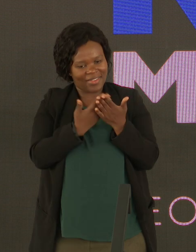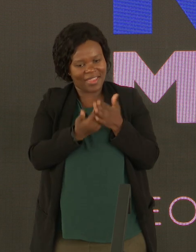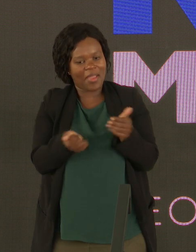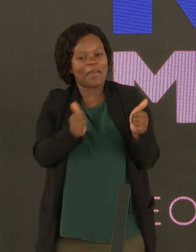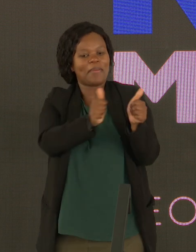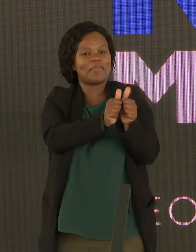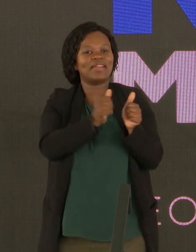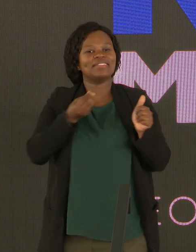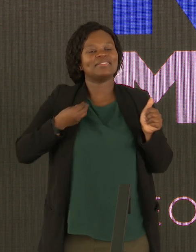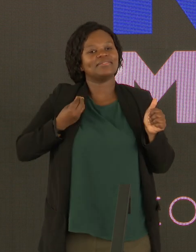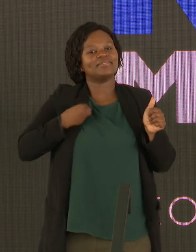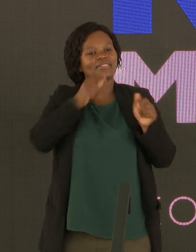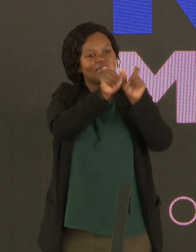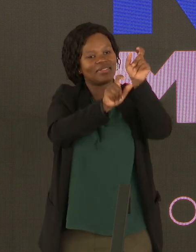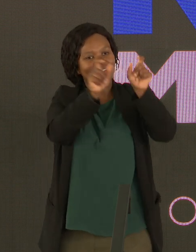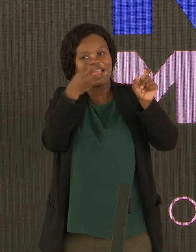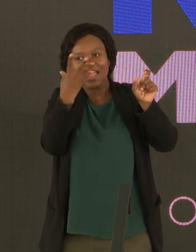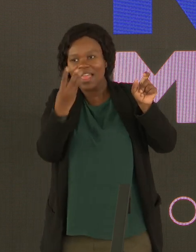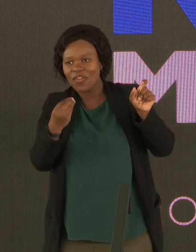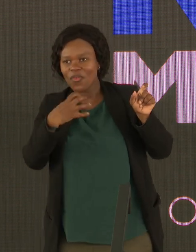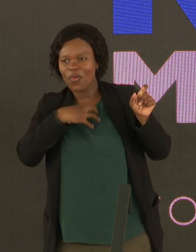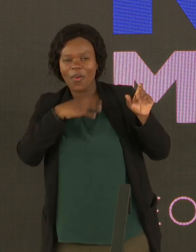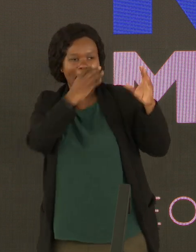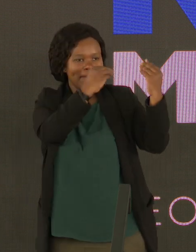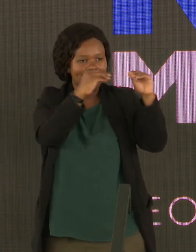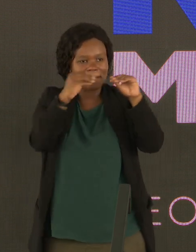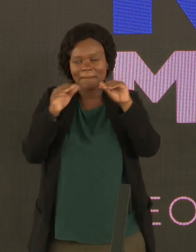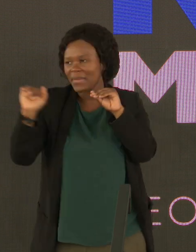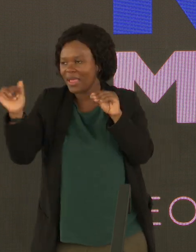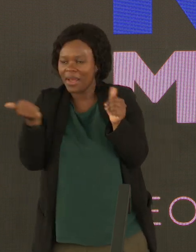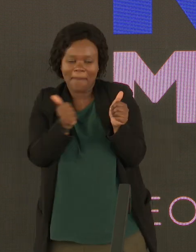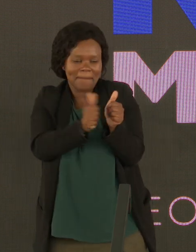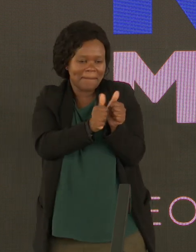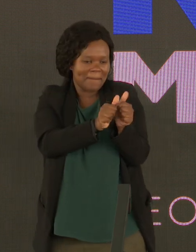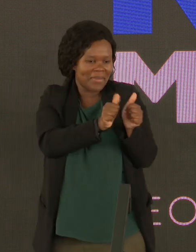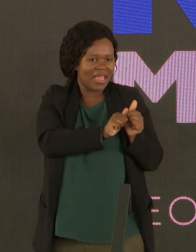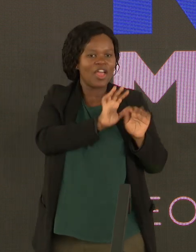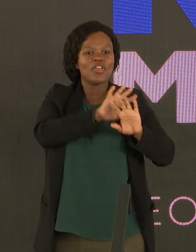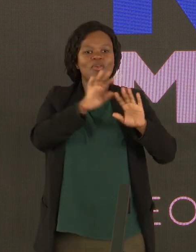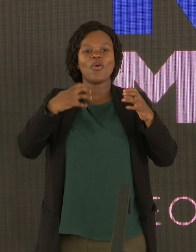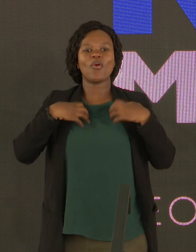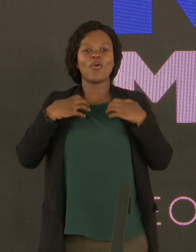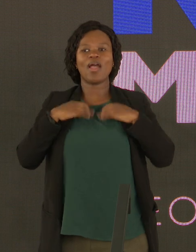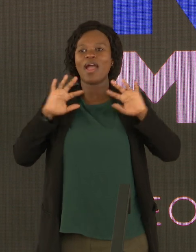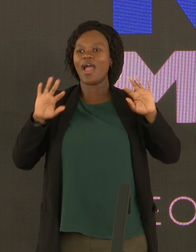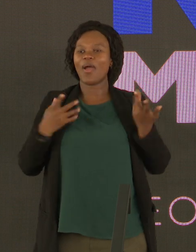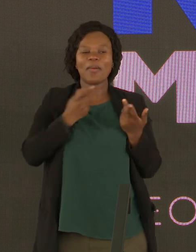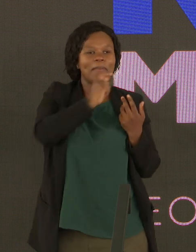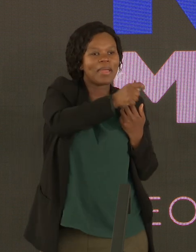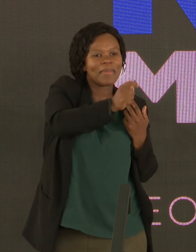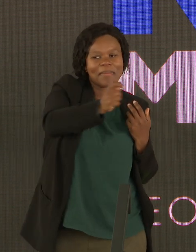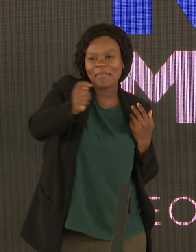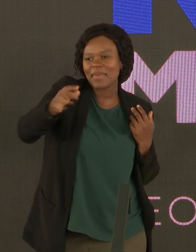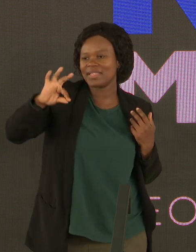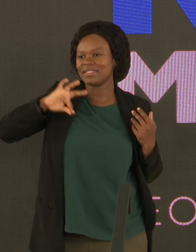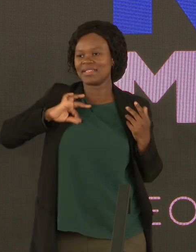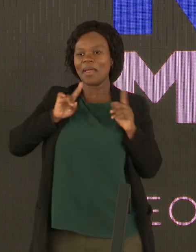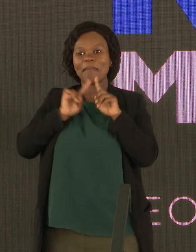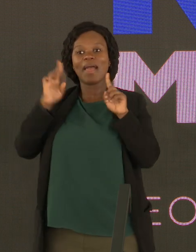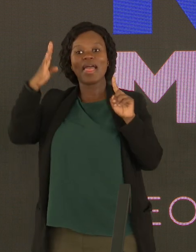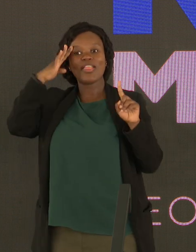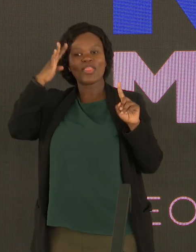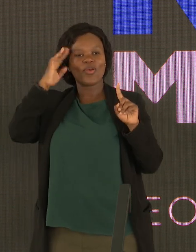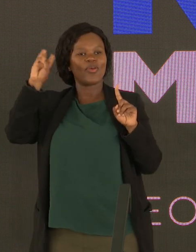people who have businesses to ensure that those young people don't worry about paying salaries and overhead costs, but they know that they are well